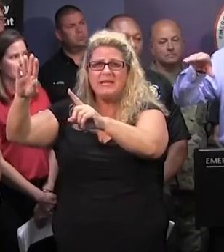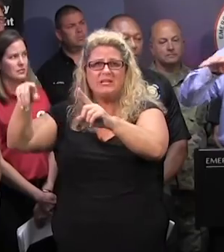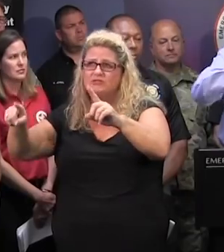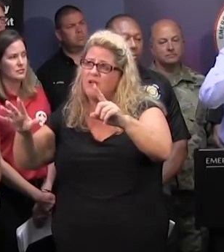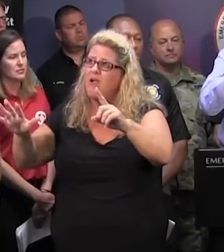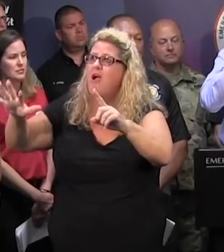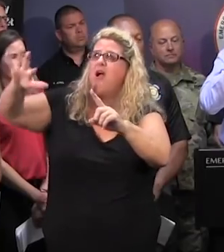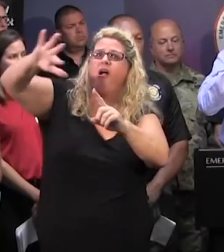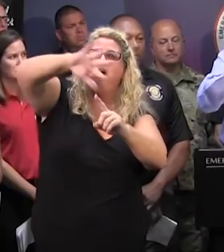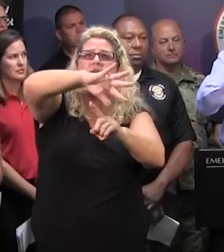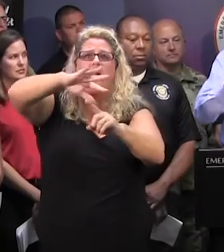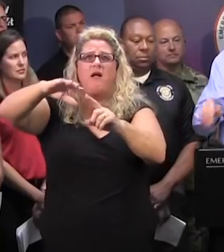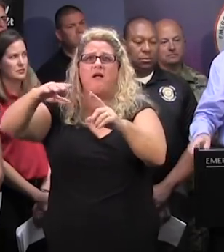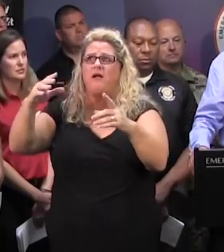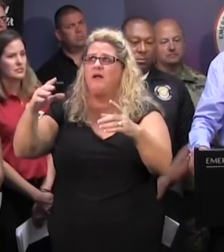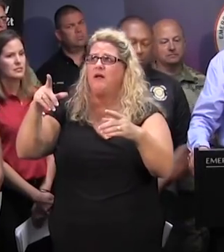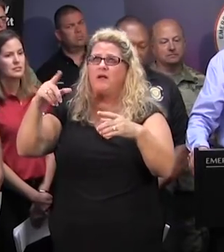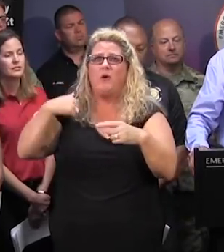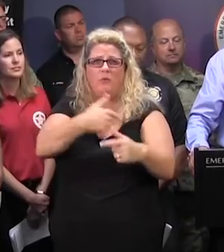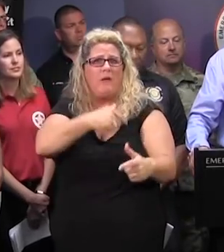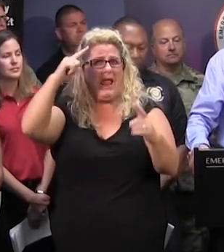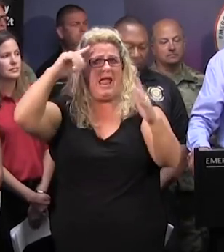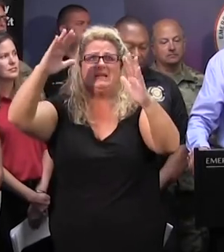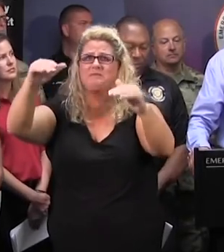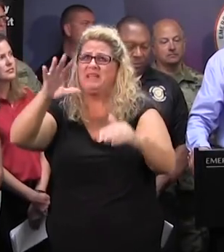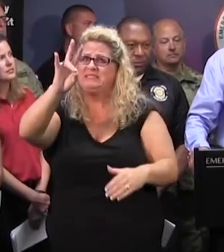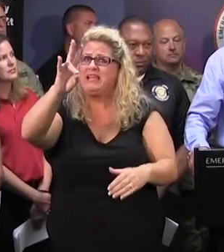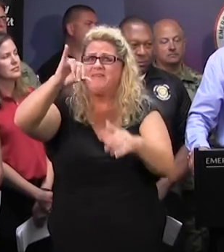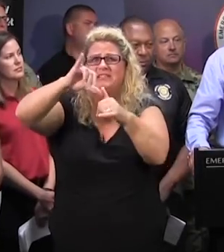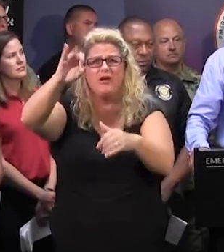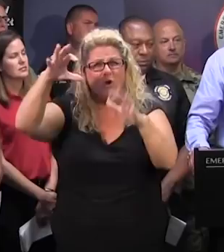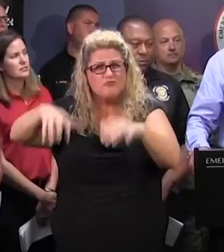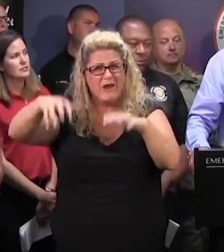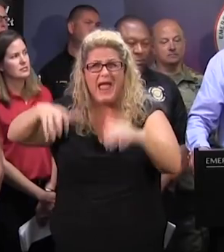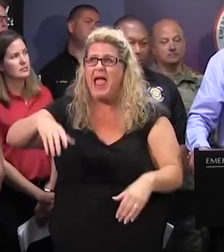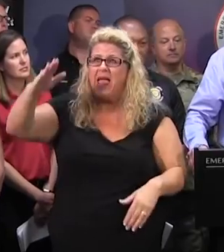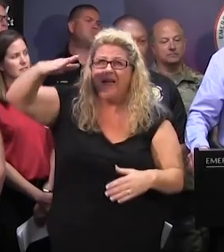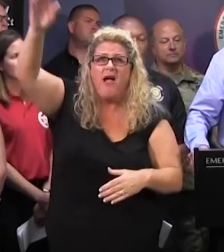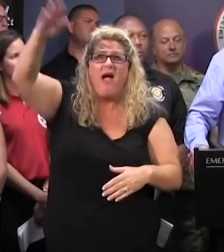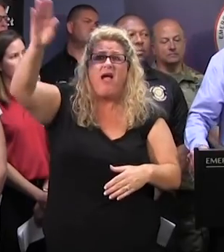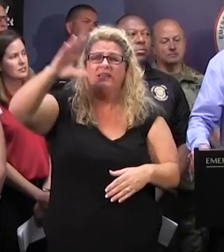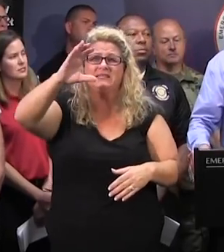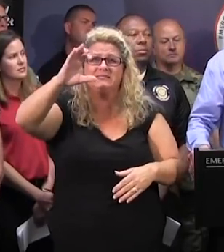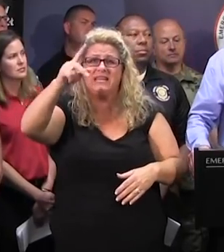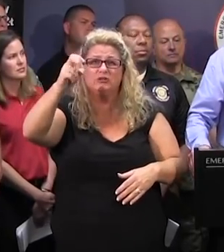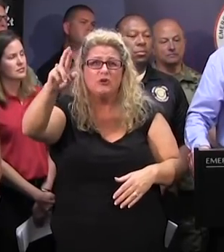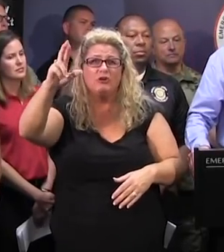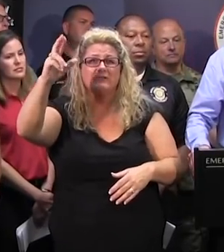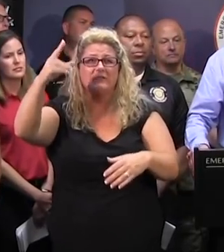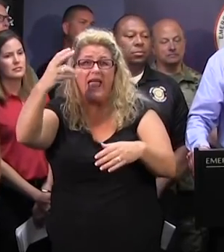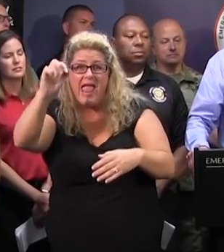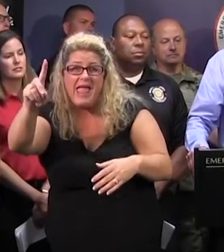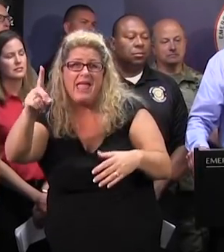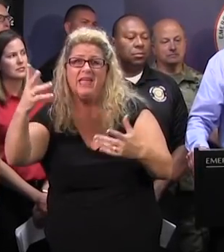part of North Carolina on across to where we're even expecting maybe seven inches of rain up in Caesar's Head and around